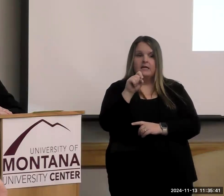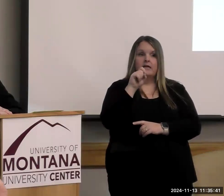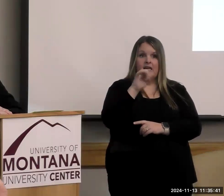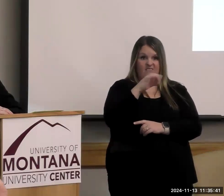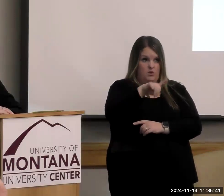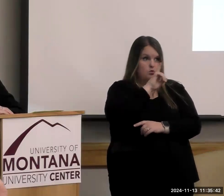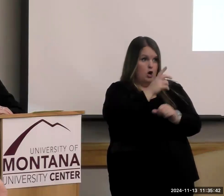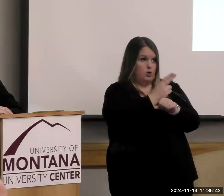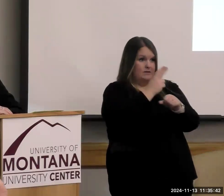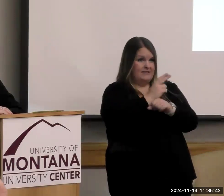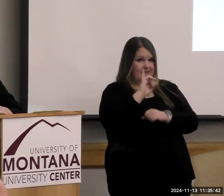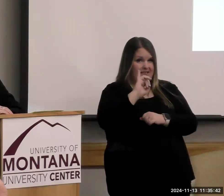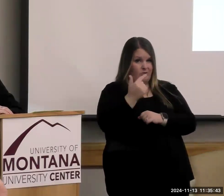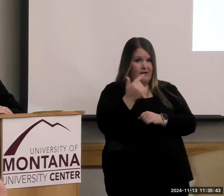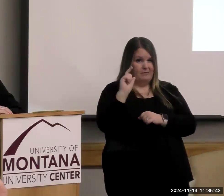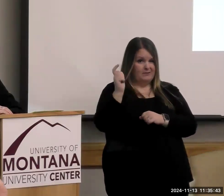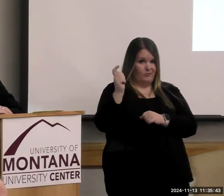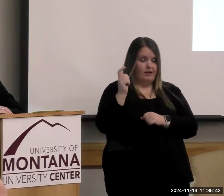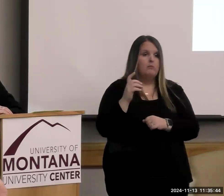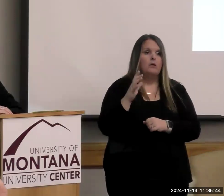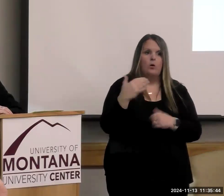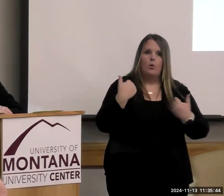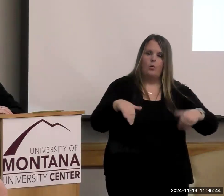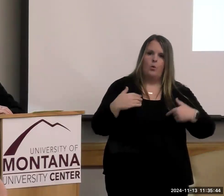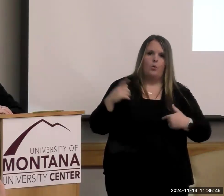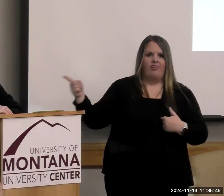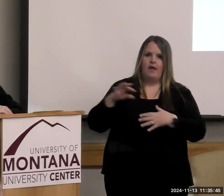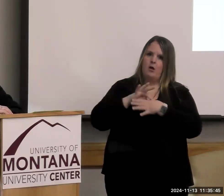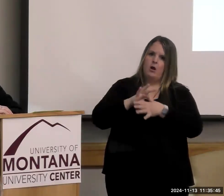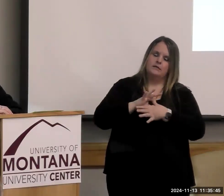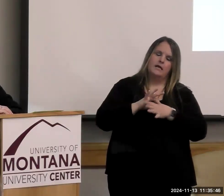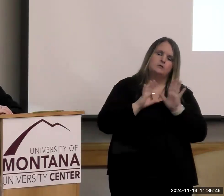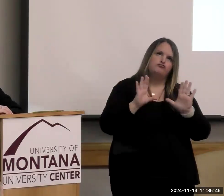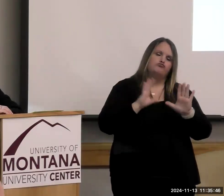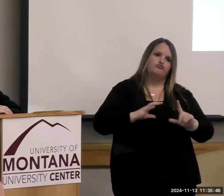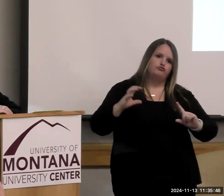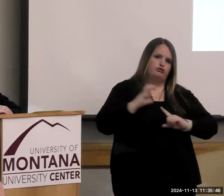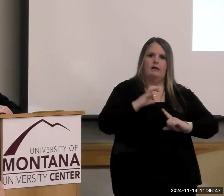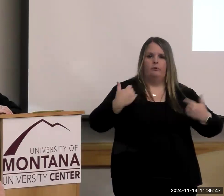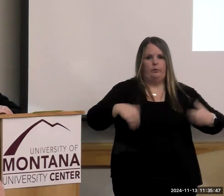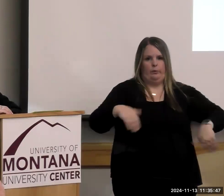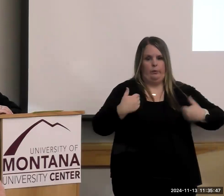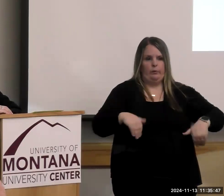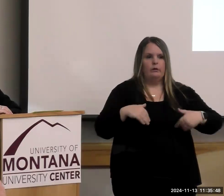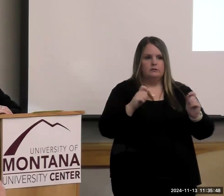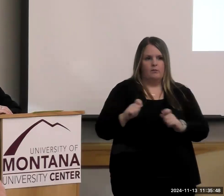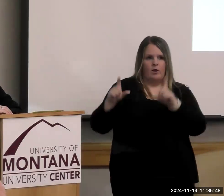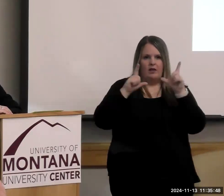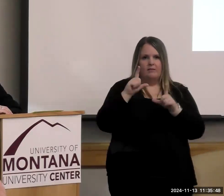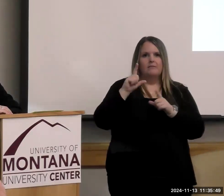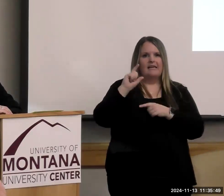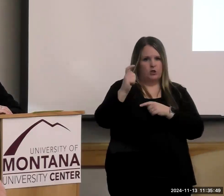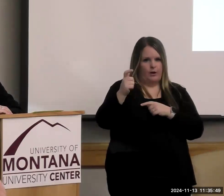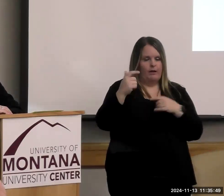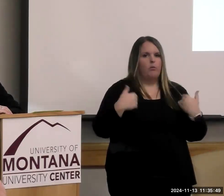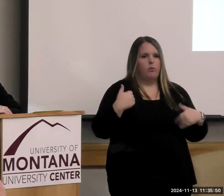how fabulous Fast Black Feet's content is. So, all you need to do is go on to Instagram. This is something Kishana helped